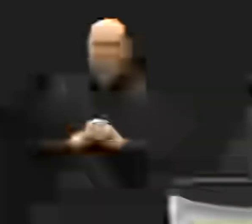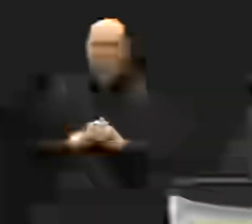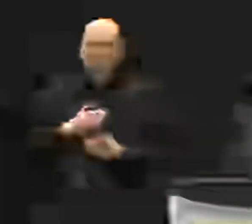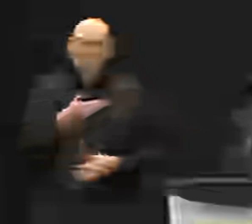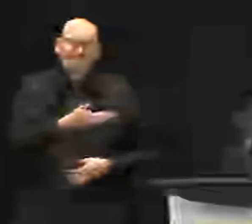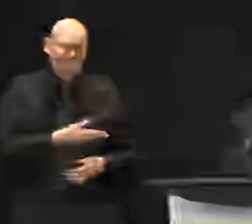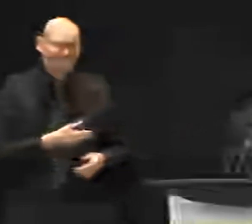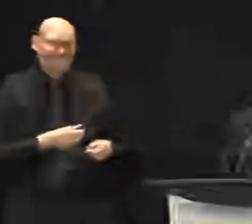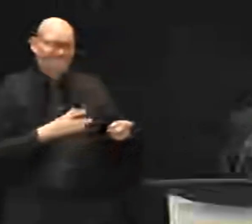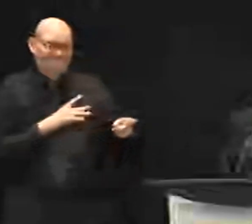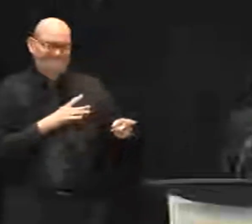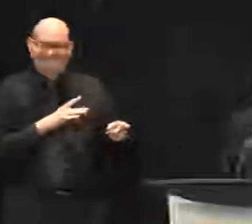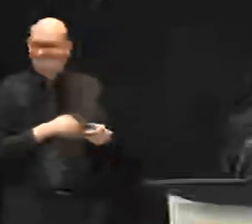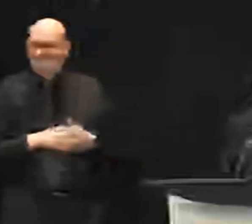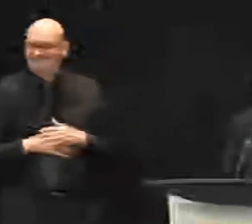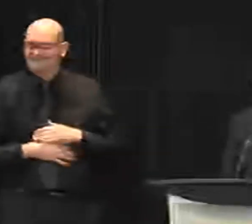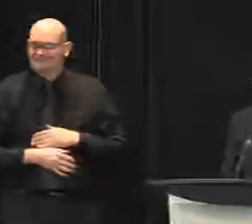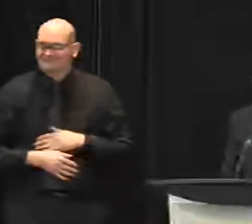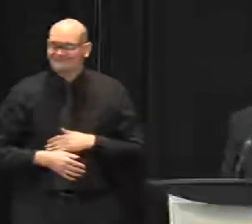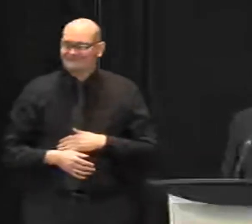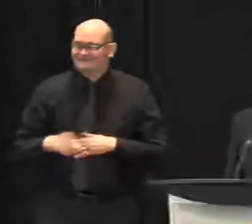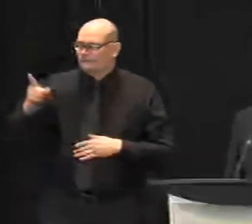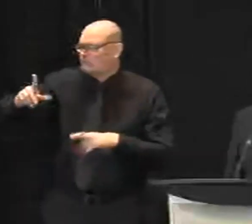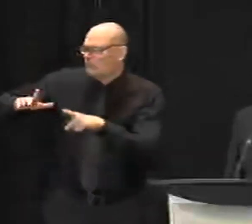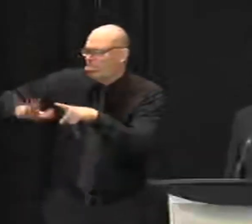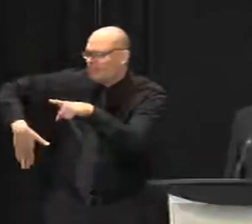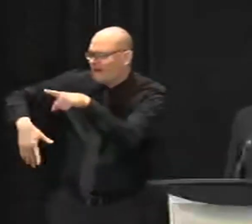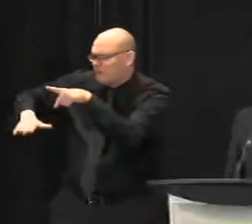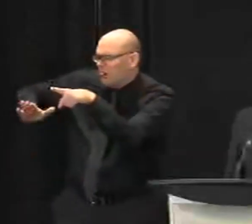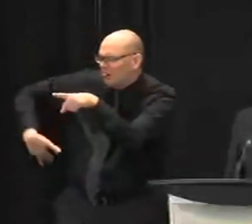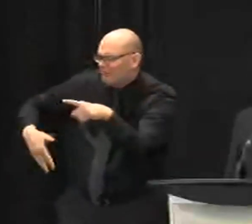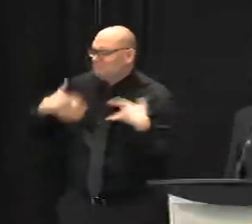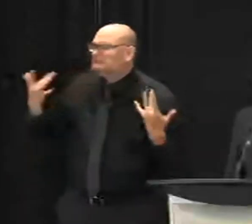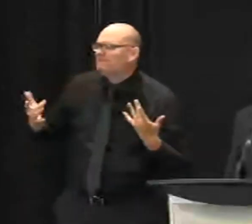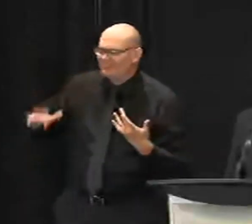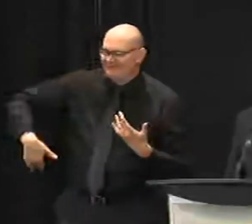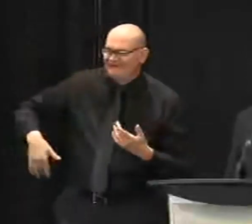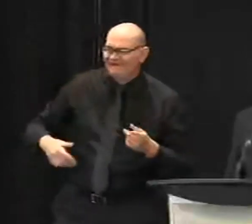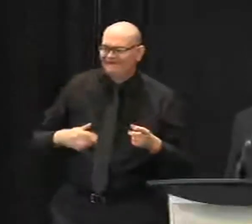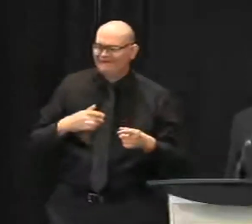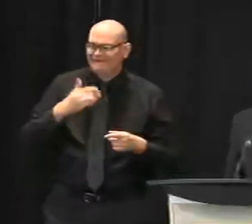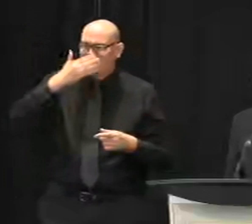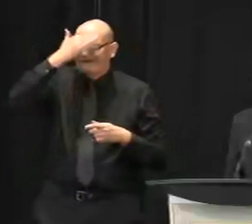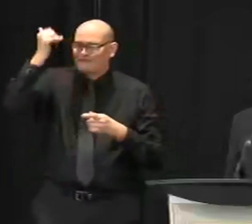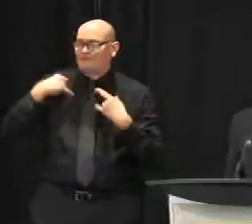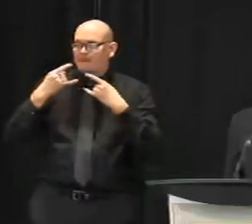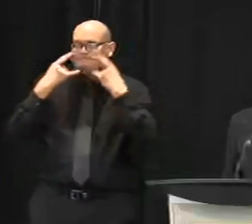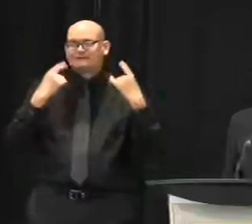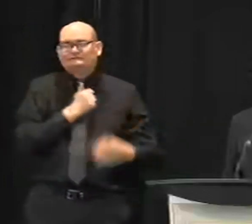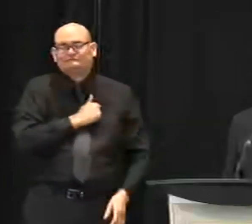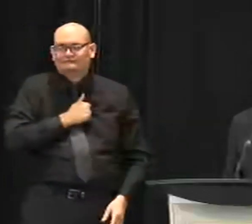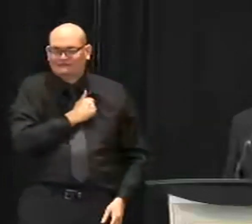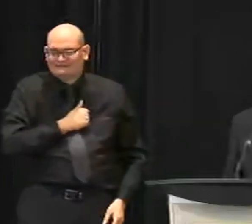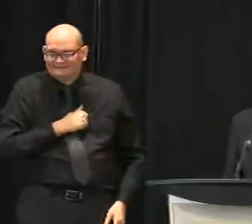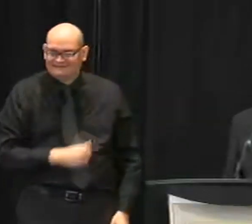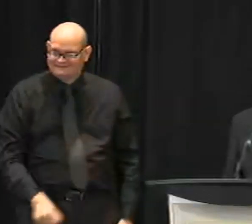You were late. I forgot my mats. Yeah. I didn't want to be that guy. No. So when you talk